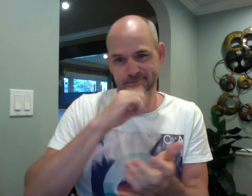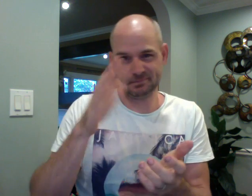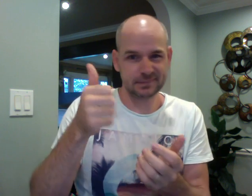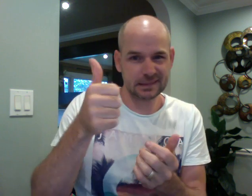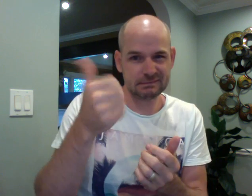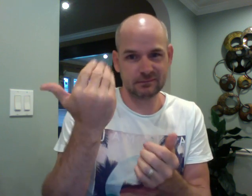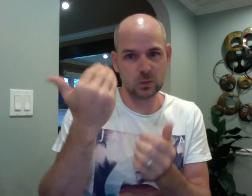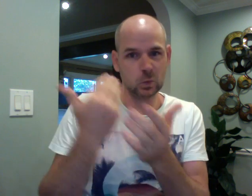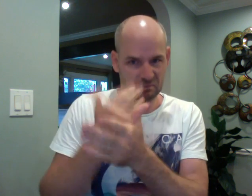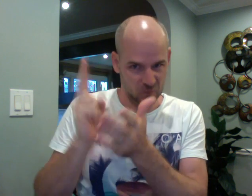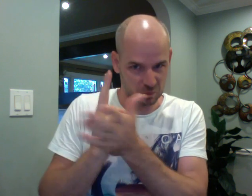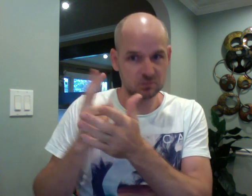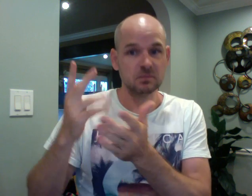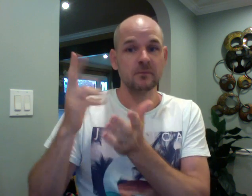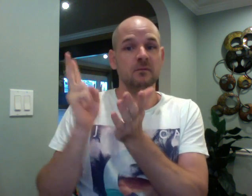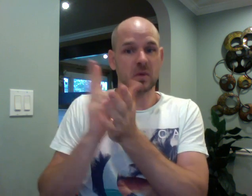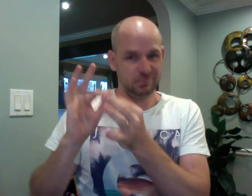No. No. Don't pop it.